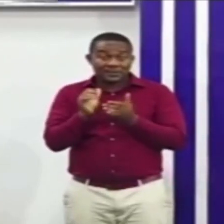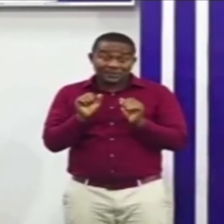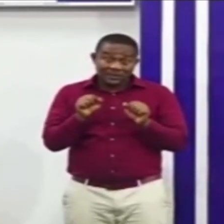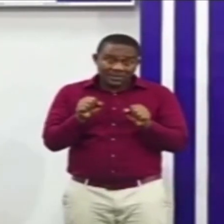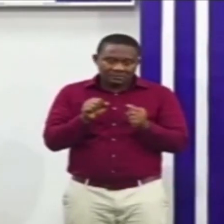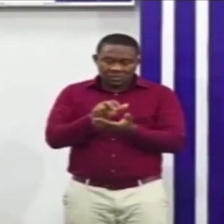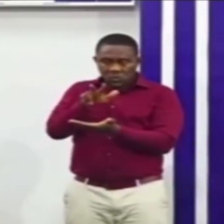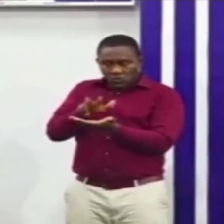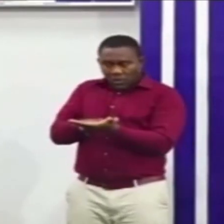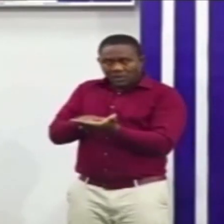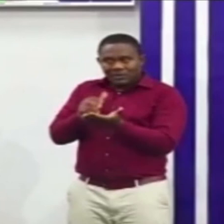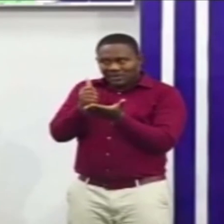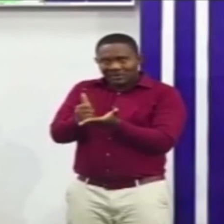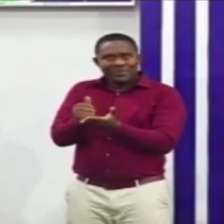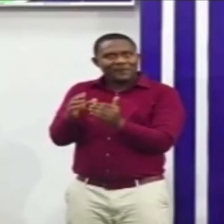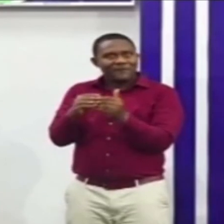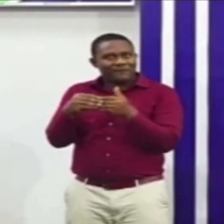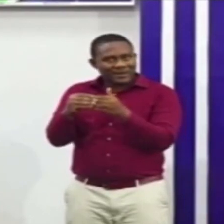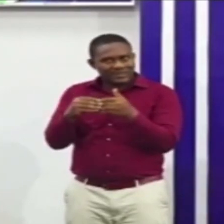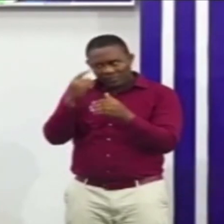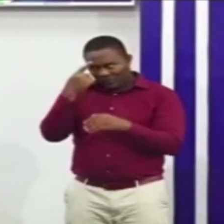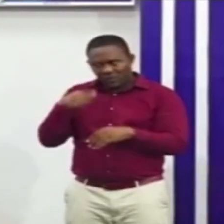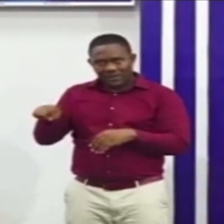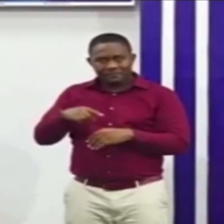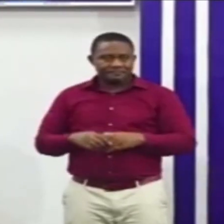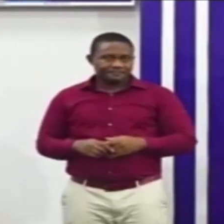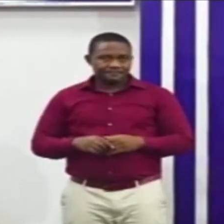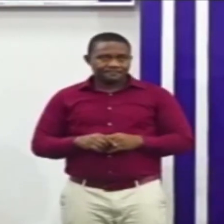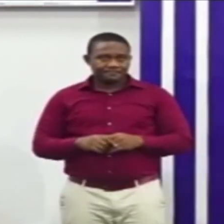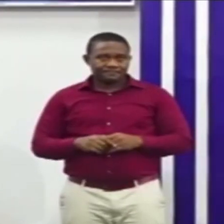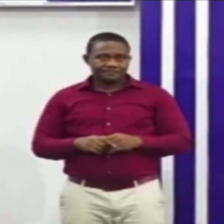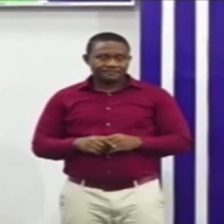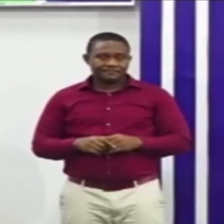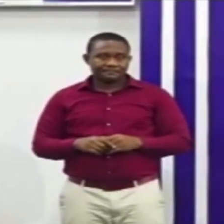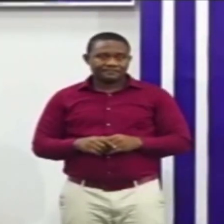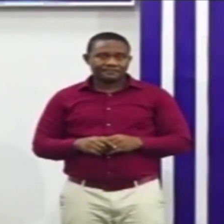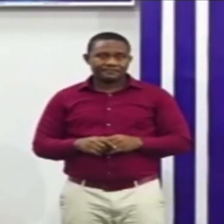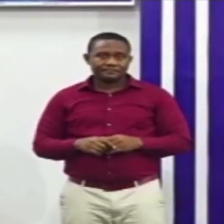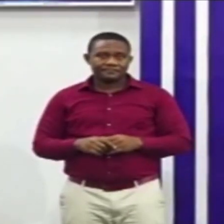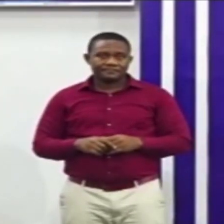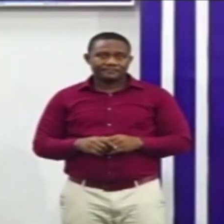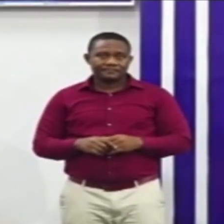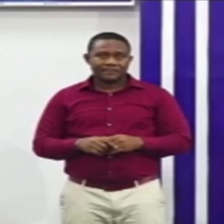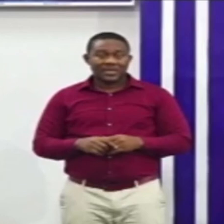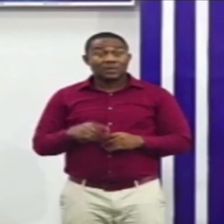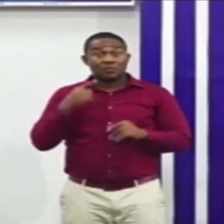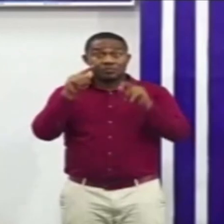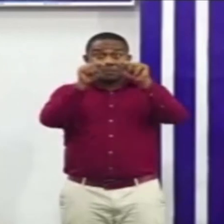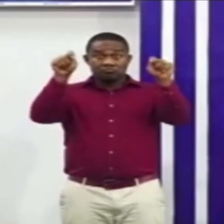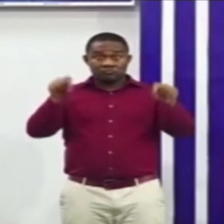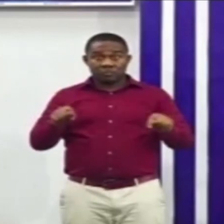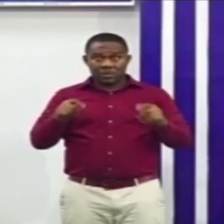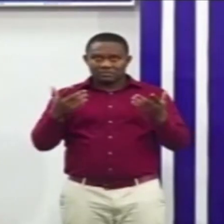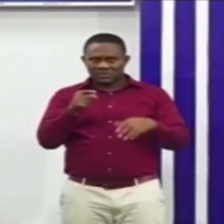as well as to make it more efficient currently we are stress testing the portal to ensure that a